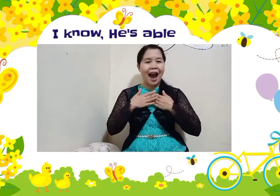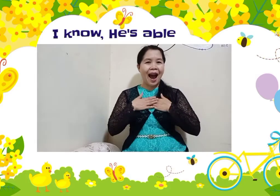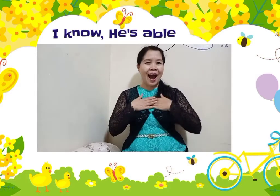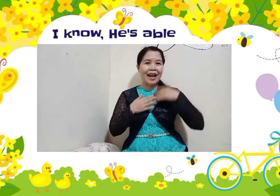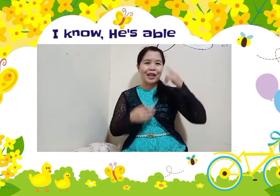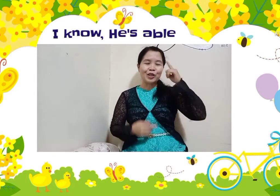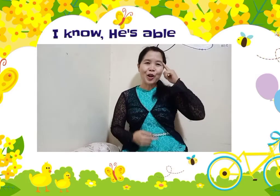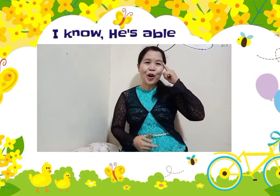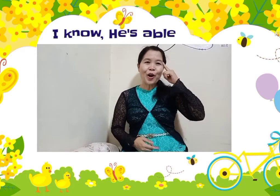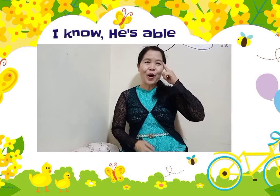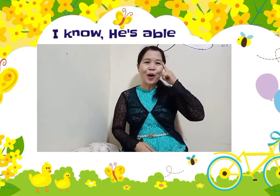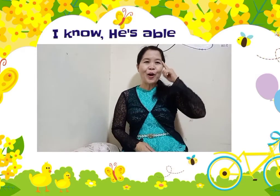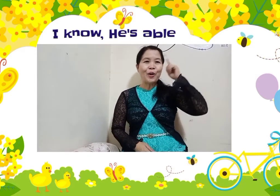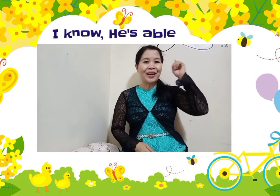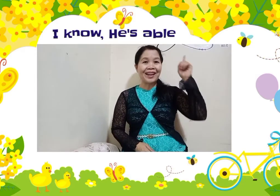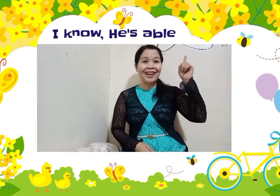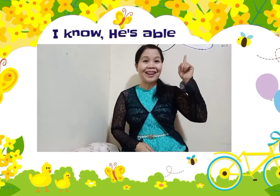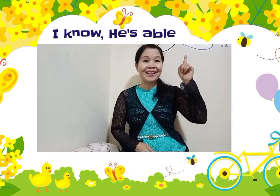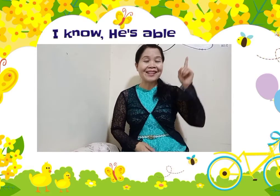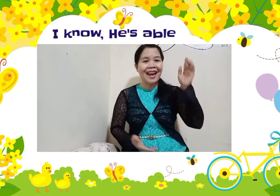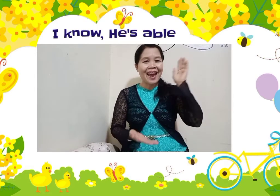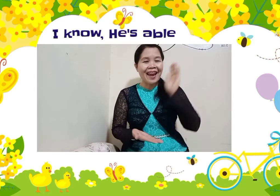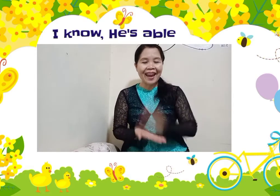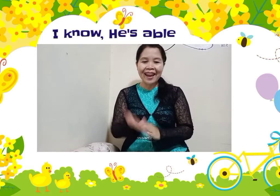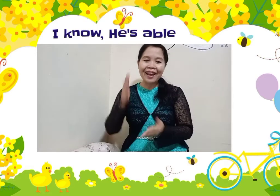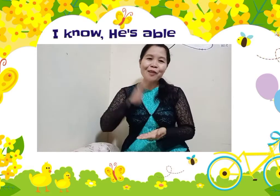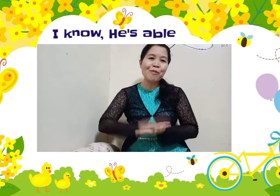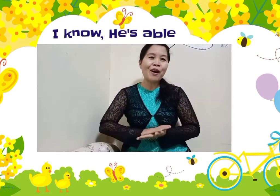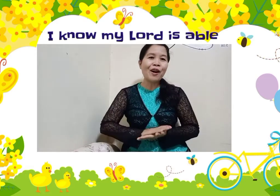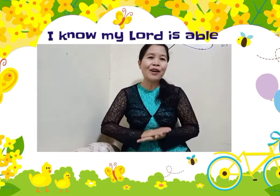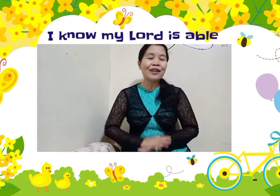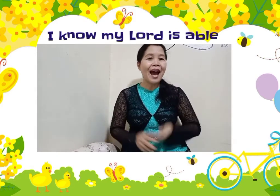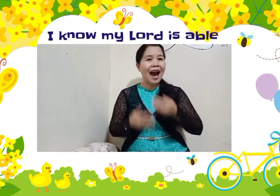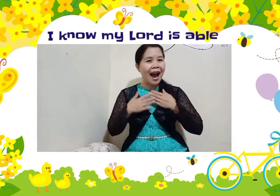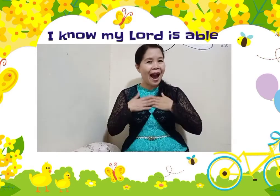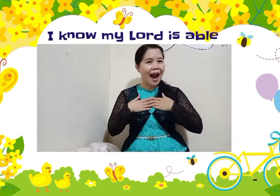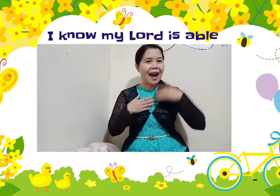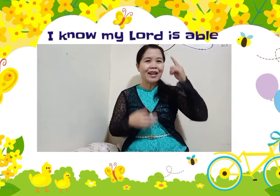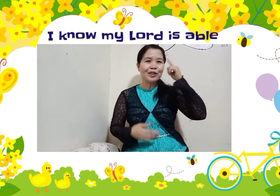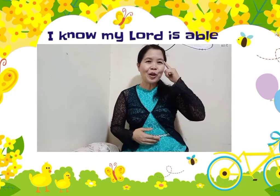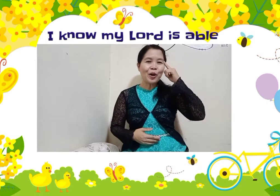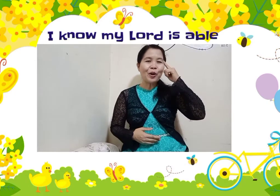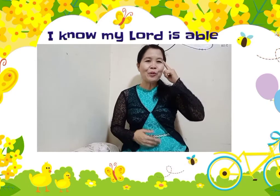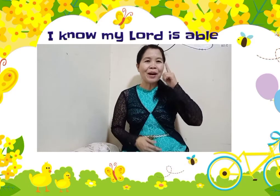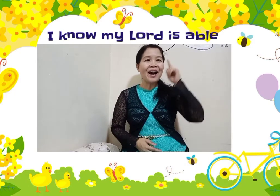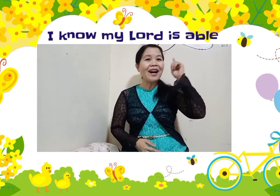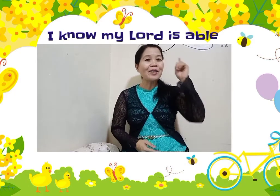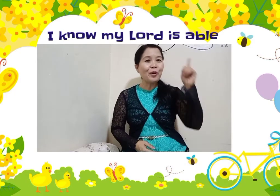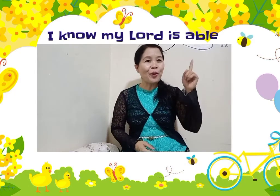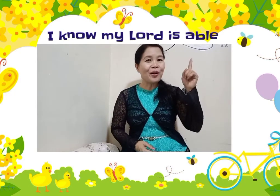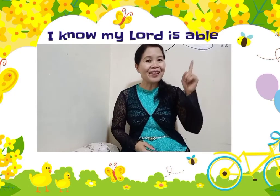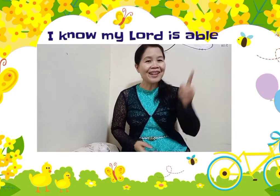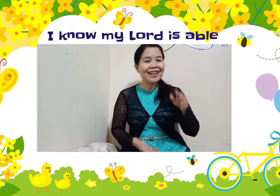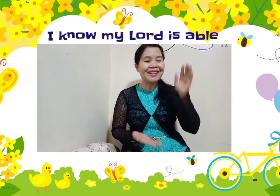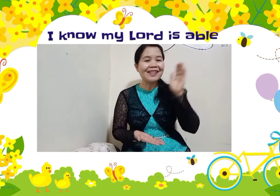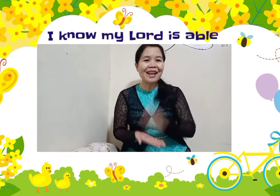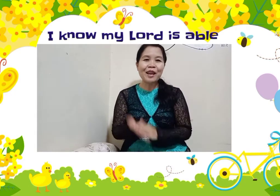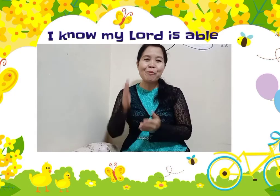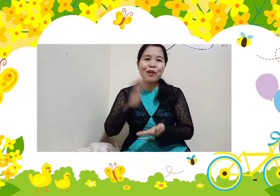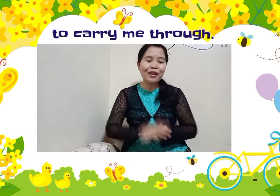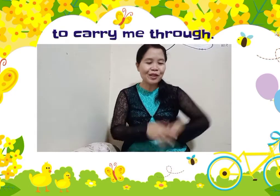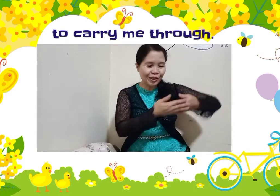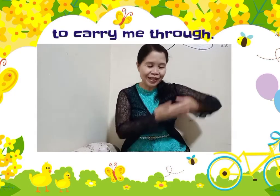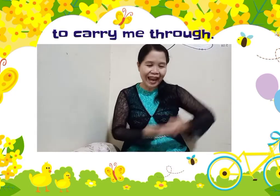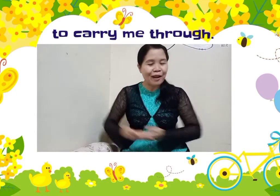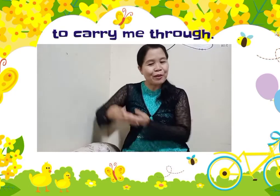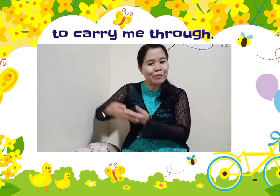I know he is able. I know my Lord is